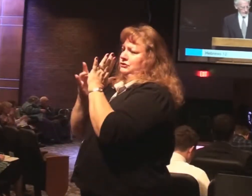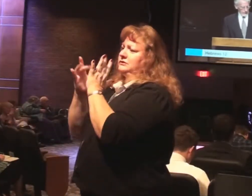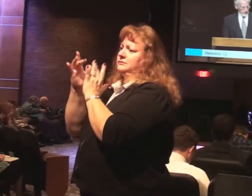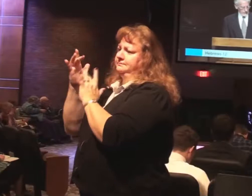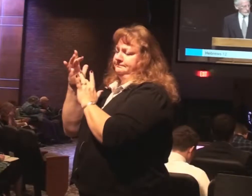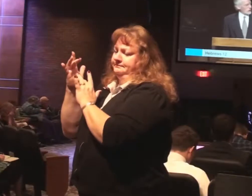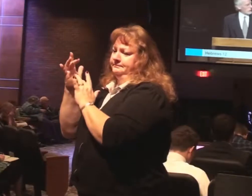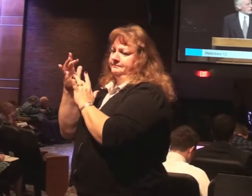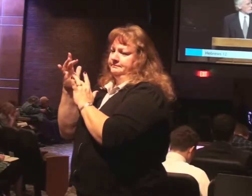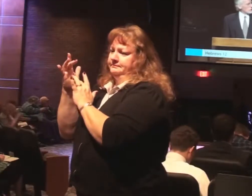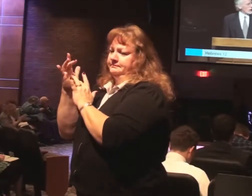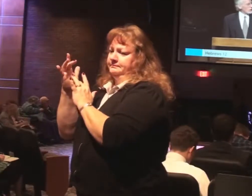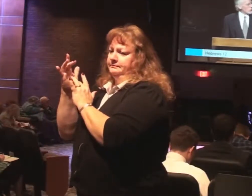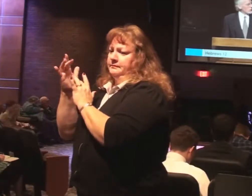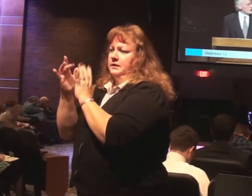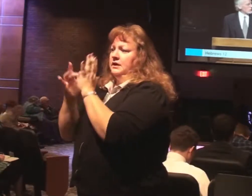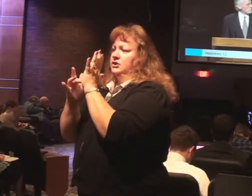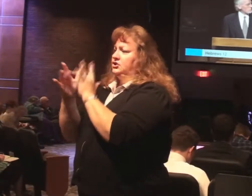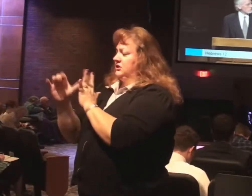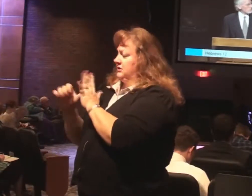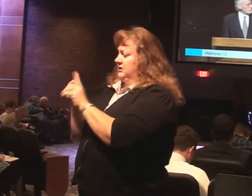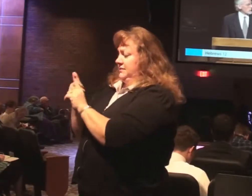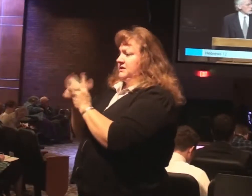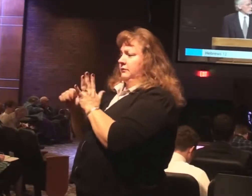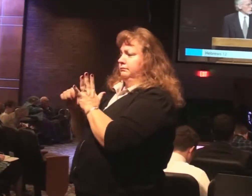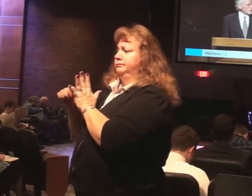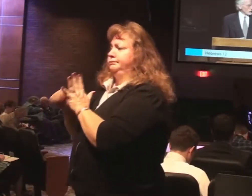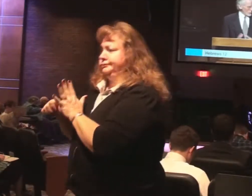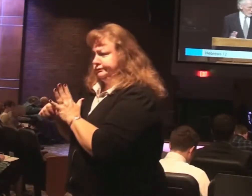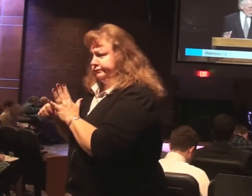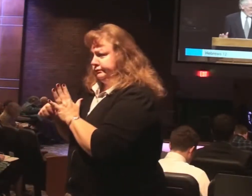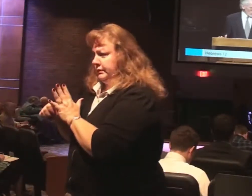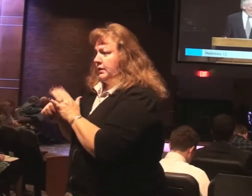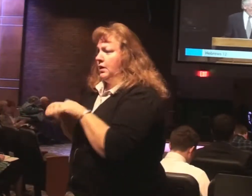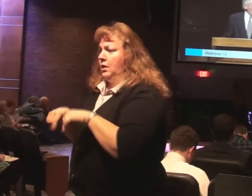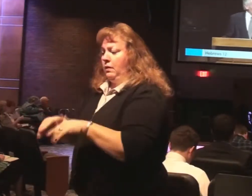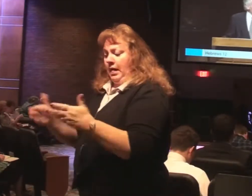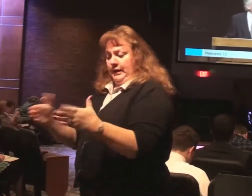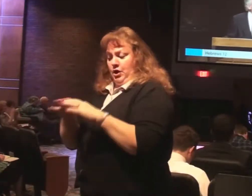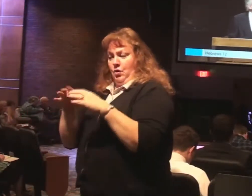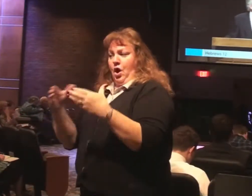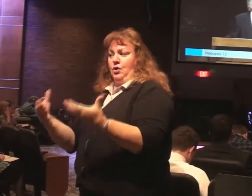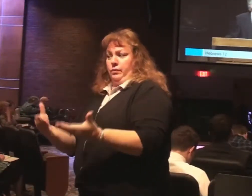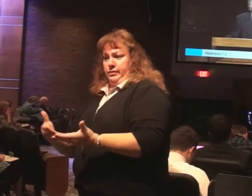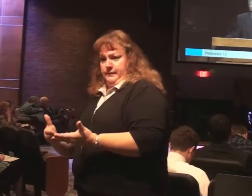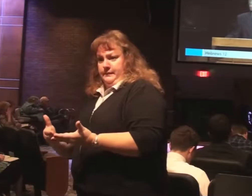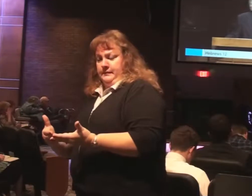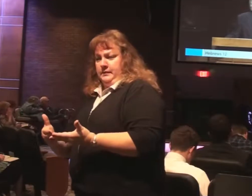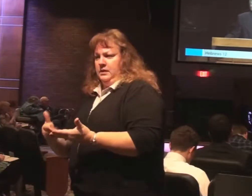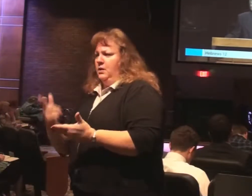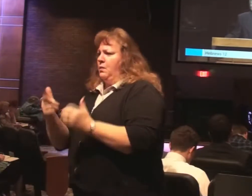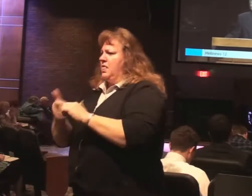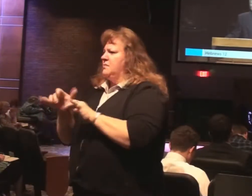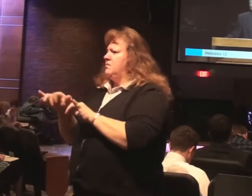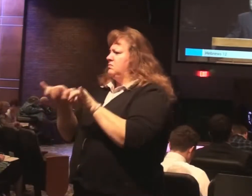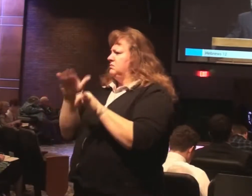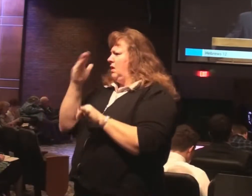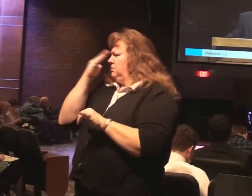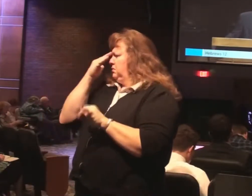Jesus emphasized this during His earthly ministry. One of the most familiar accounts during